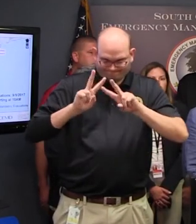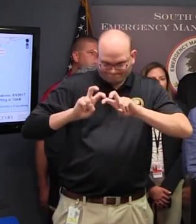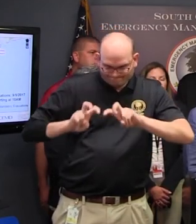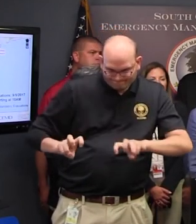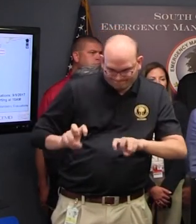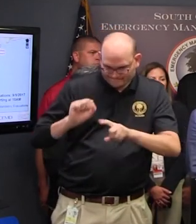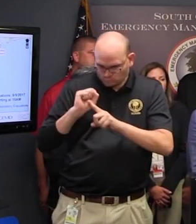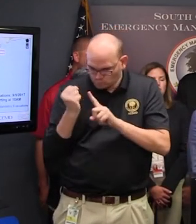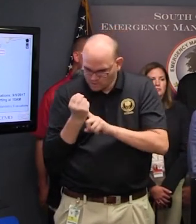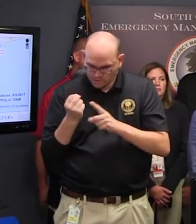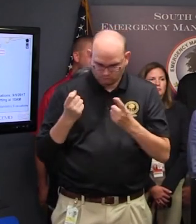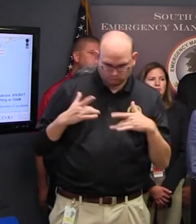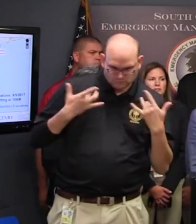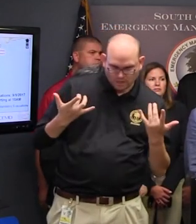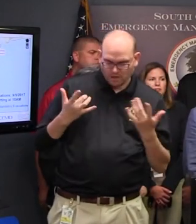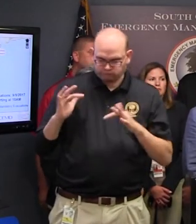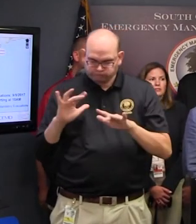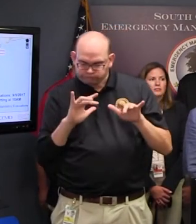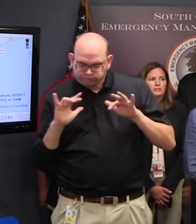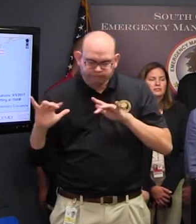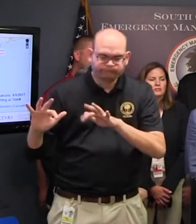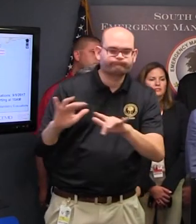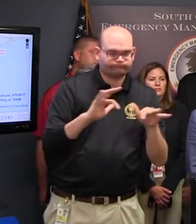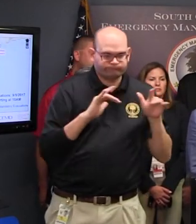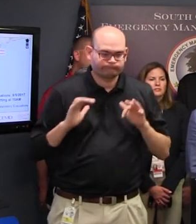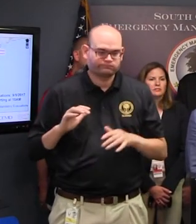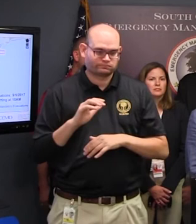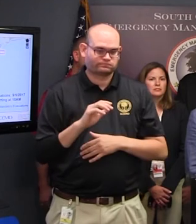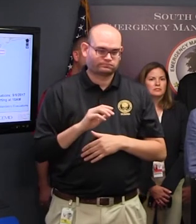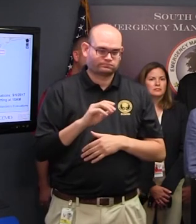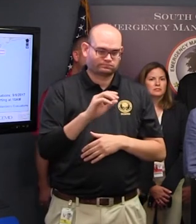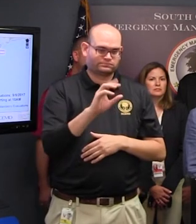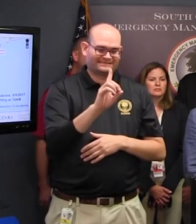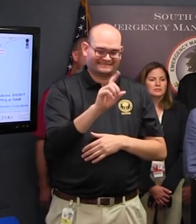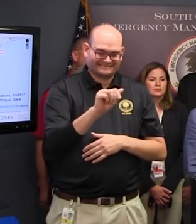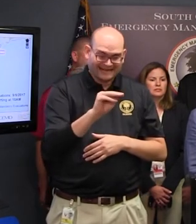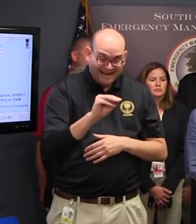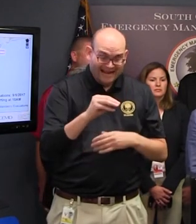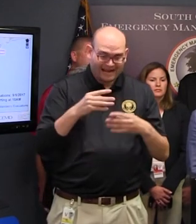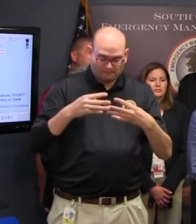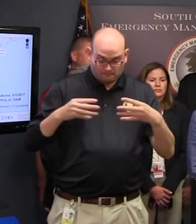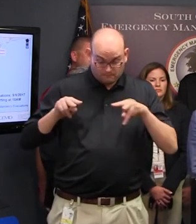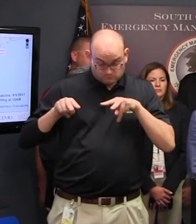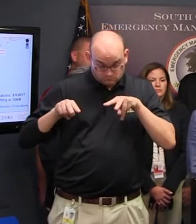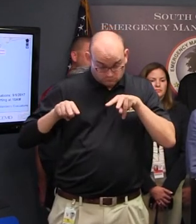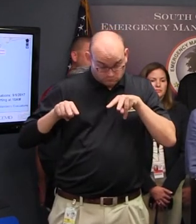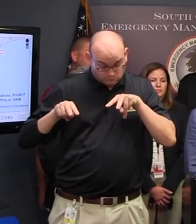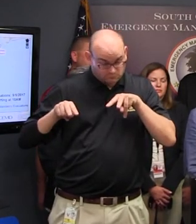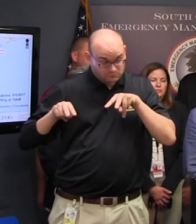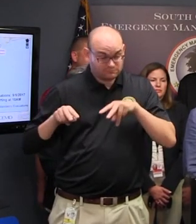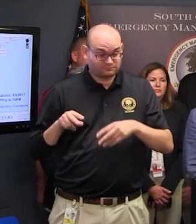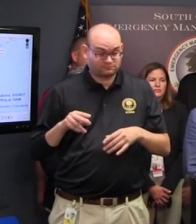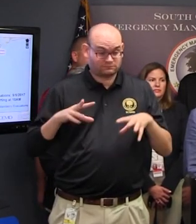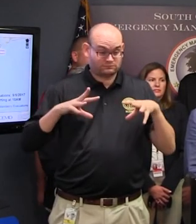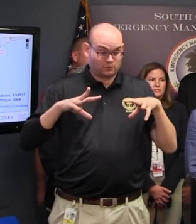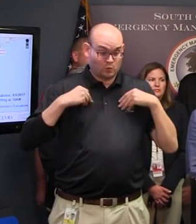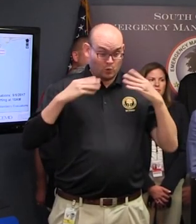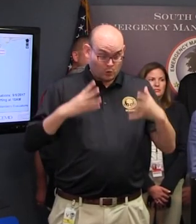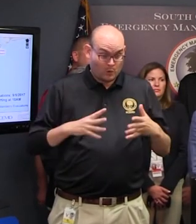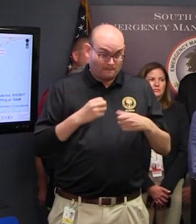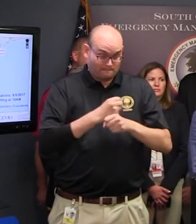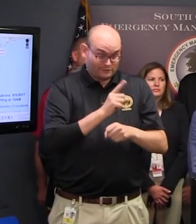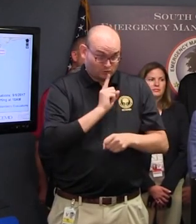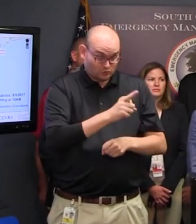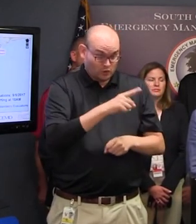the state to the upcoming storm We are taking actions with those dam owners to assure that they are in the best condition